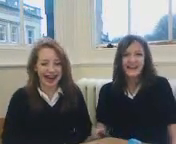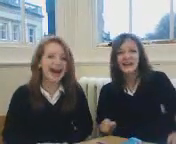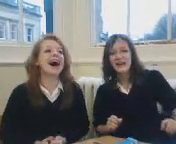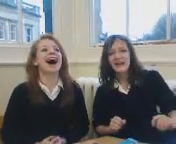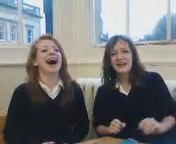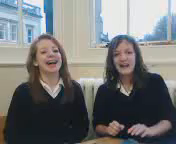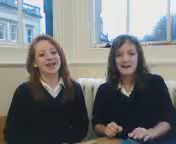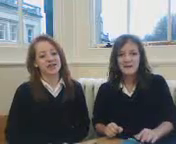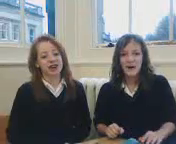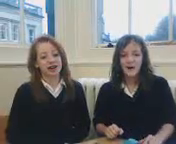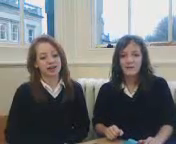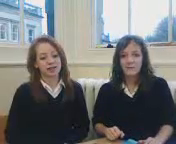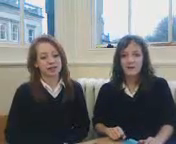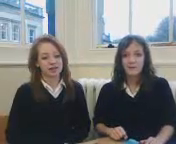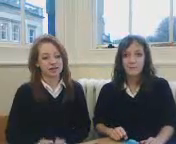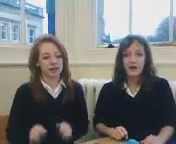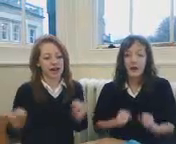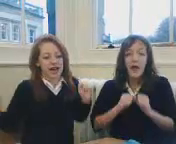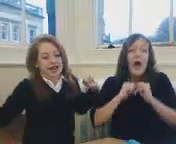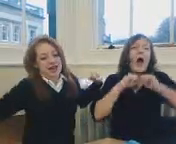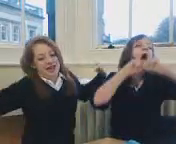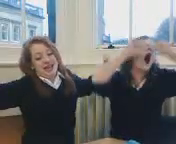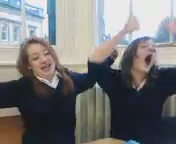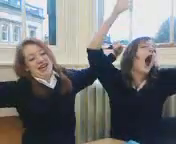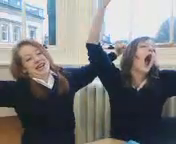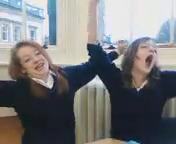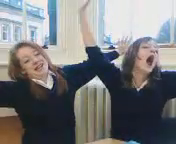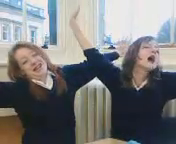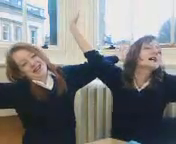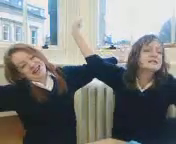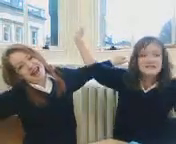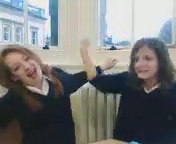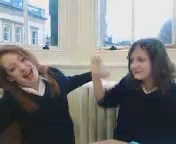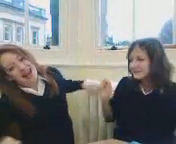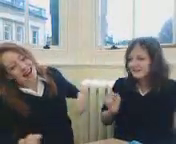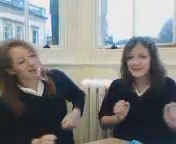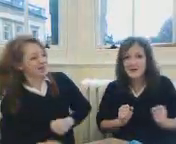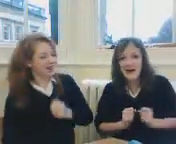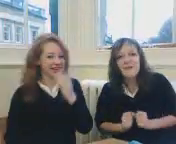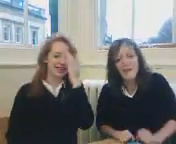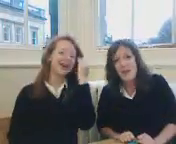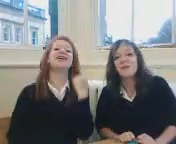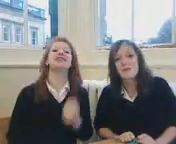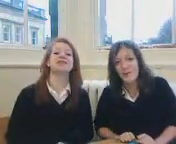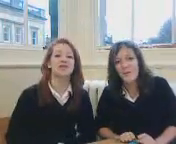and the world was waiting, what things will do.